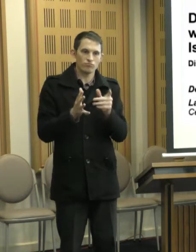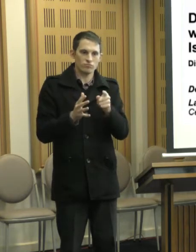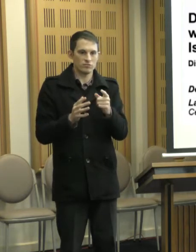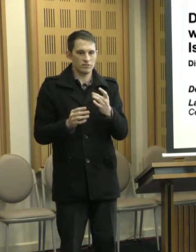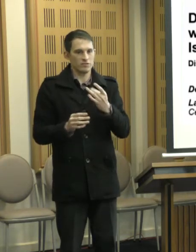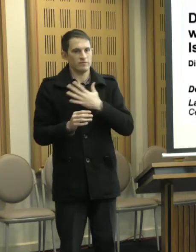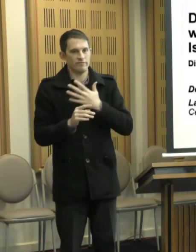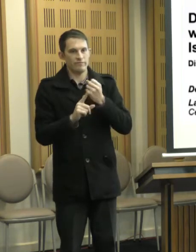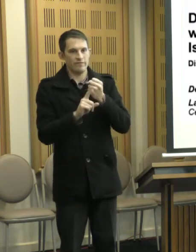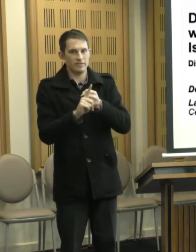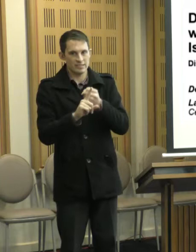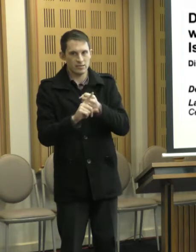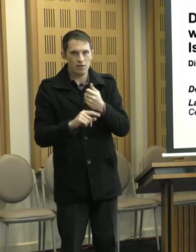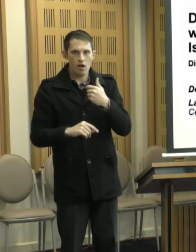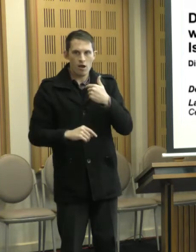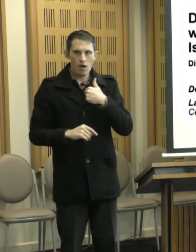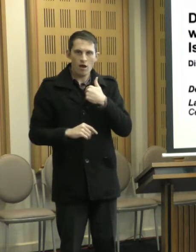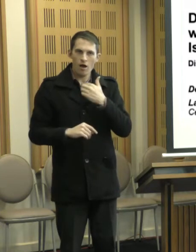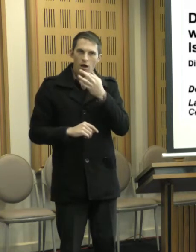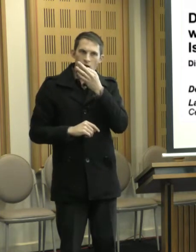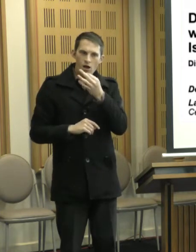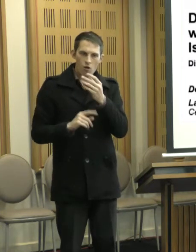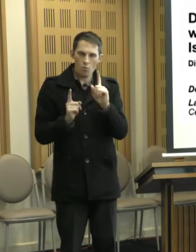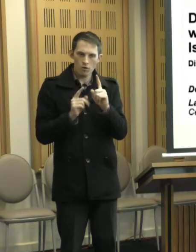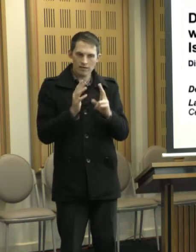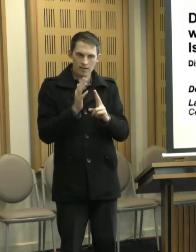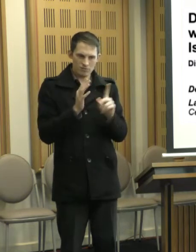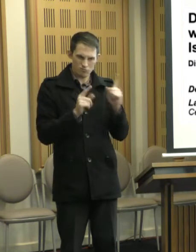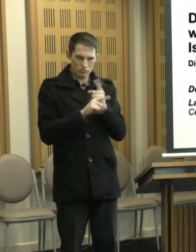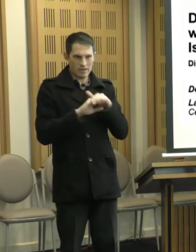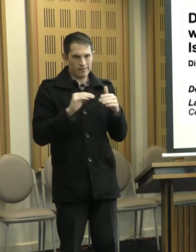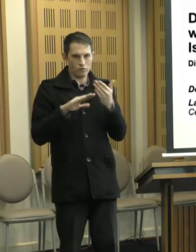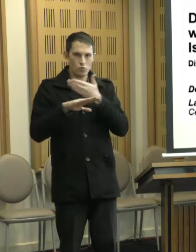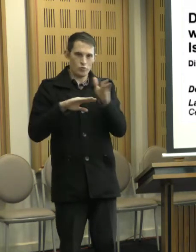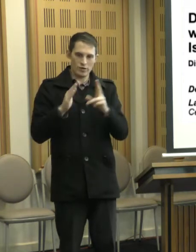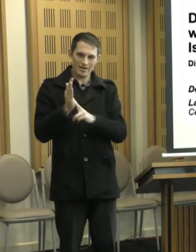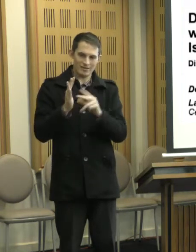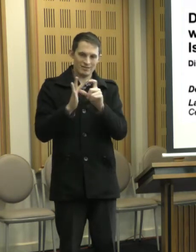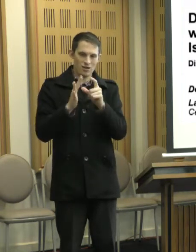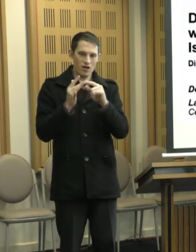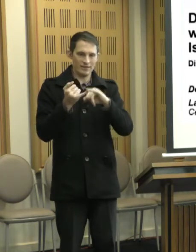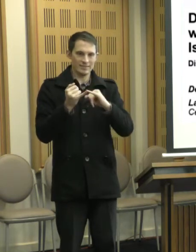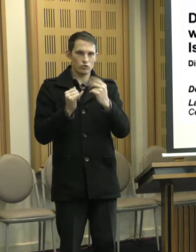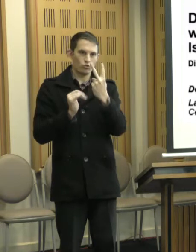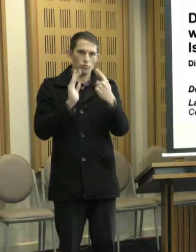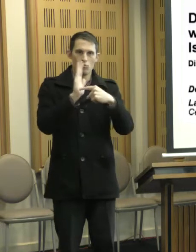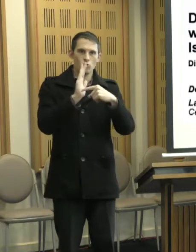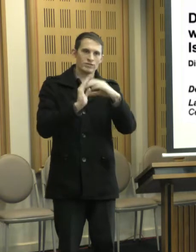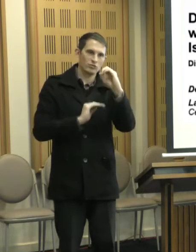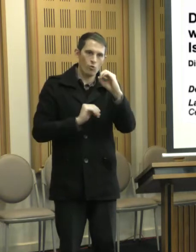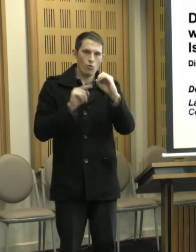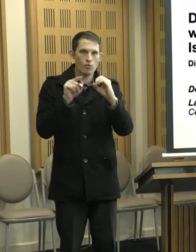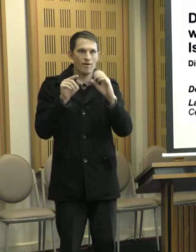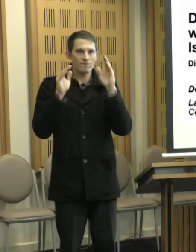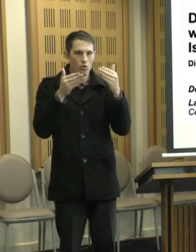you know, what is the NDIS 2.0 that includes that focus on systemic